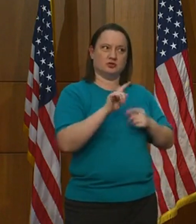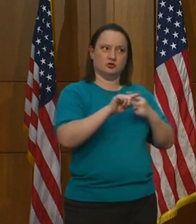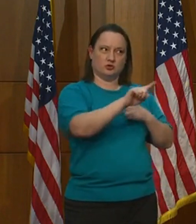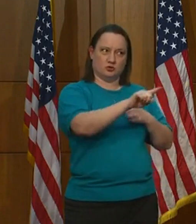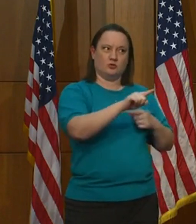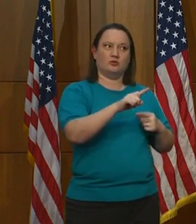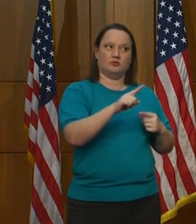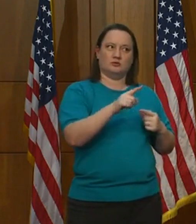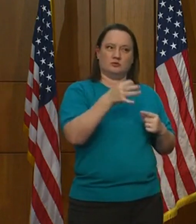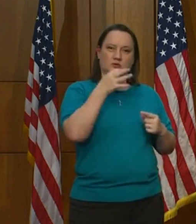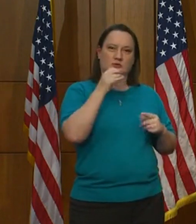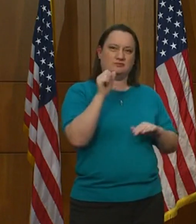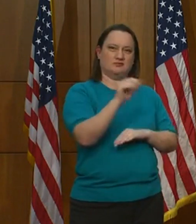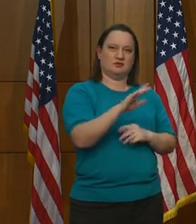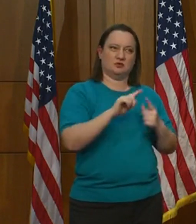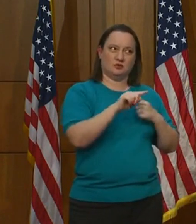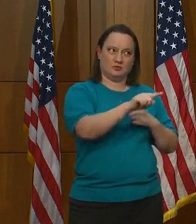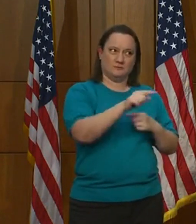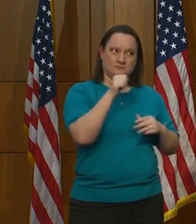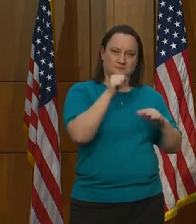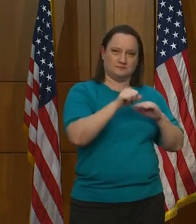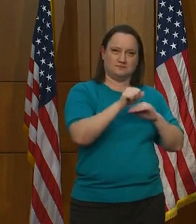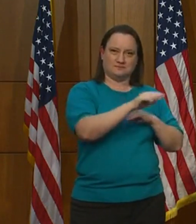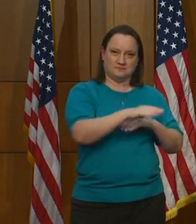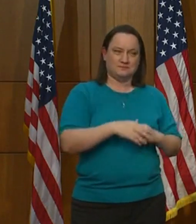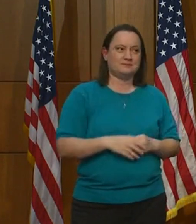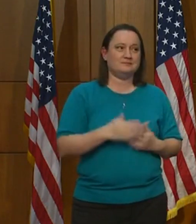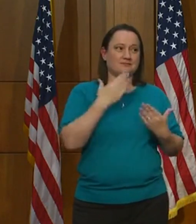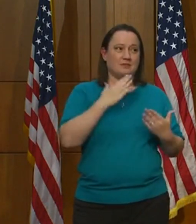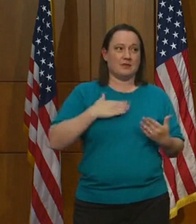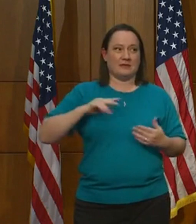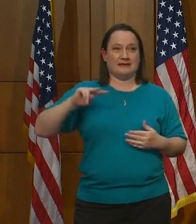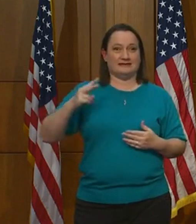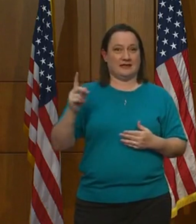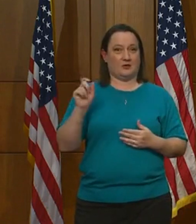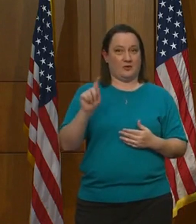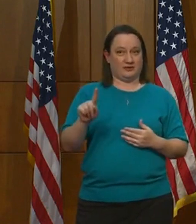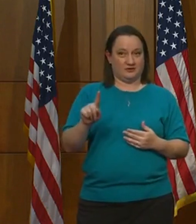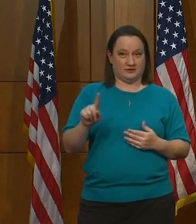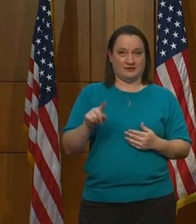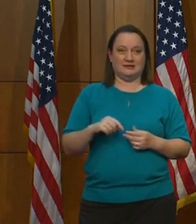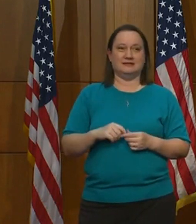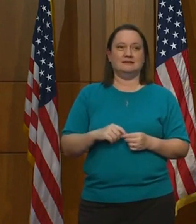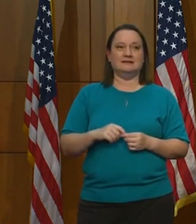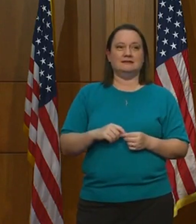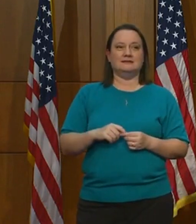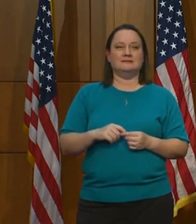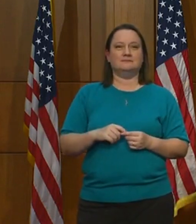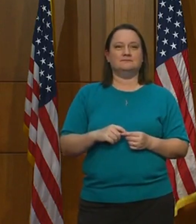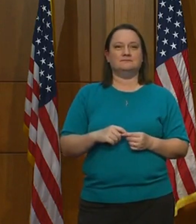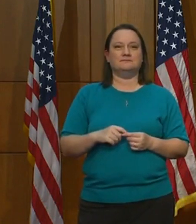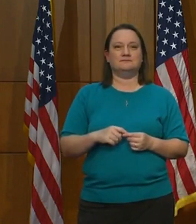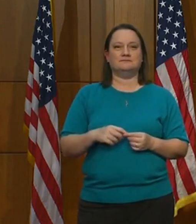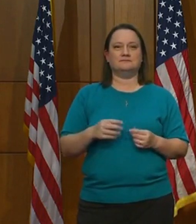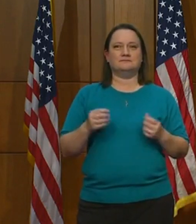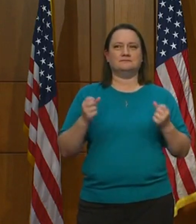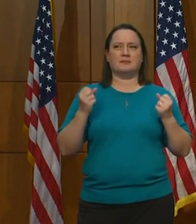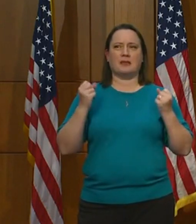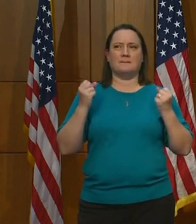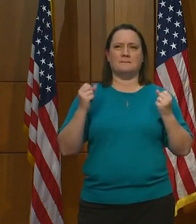in the near future. Okay. So thank you for that. My second question, we've had a number of